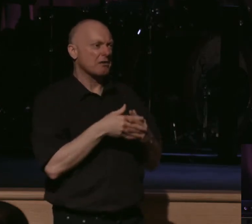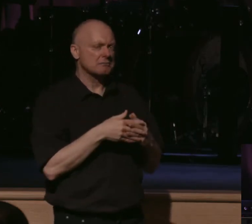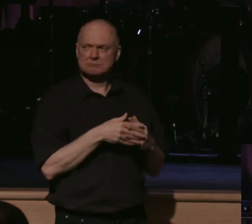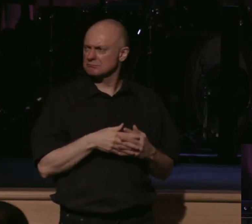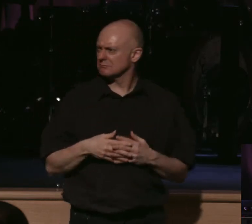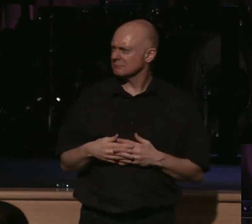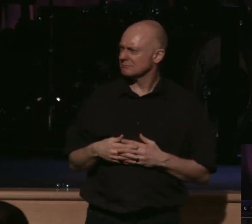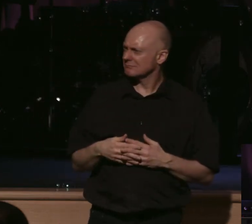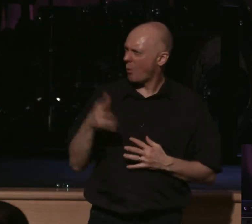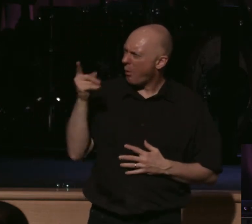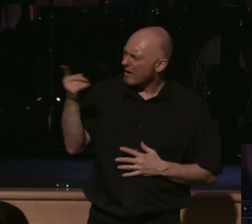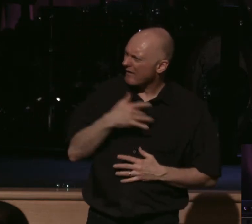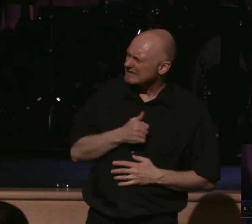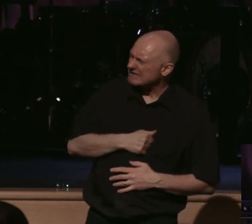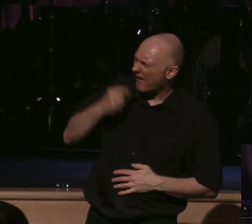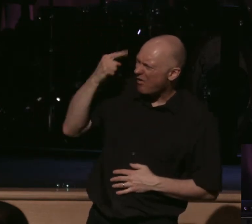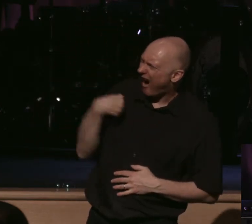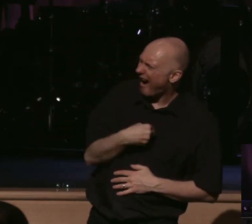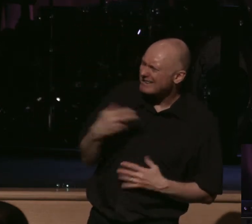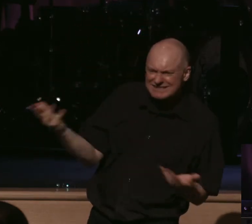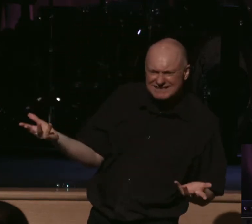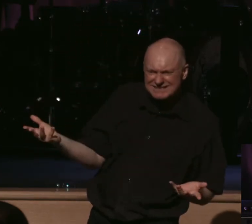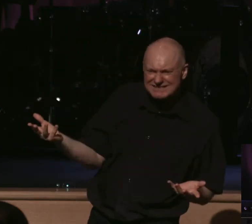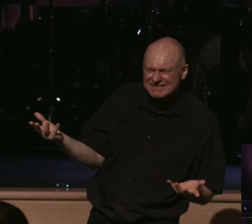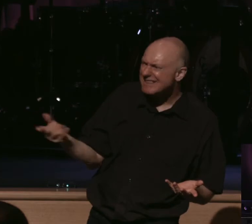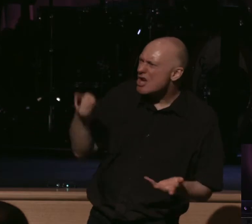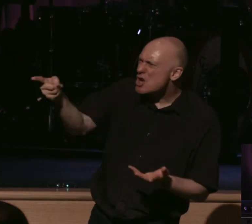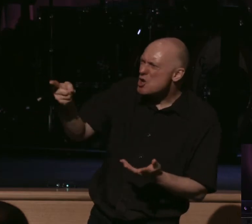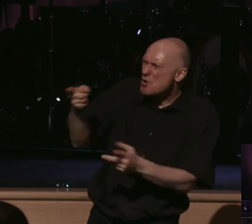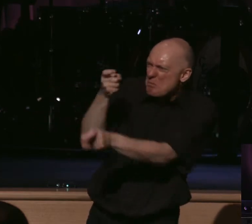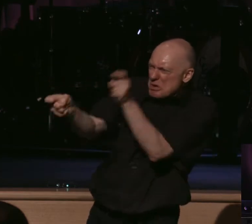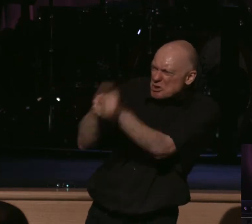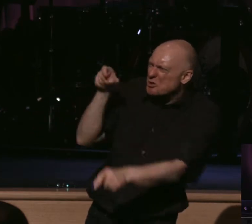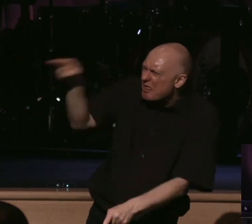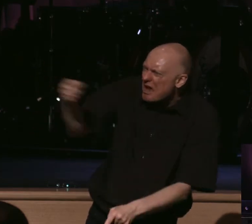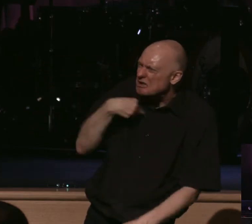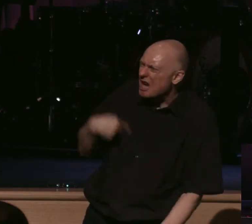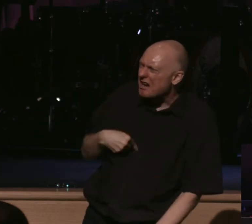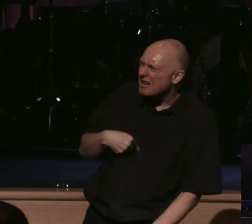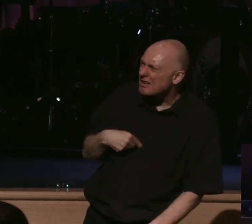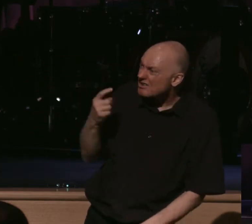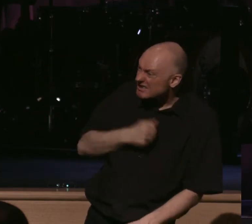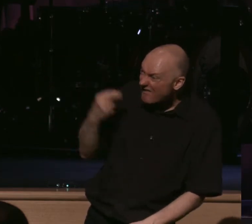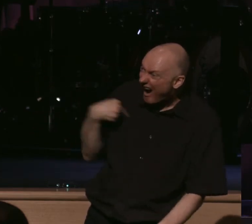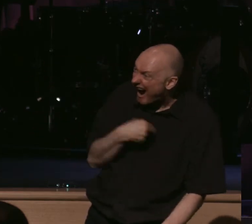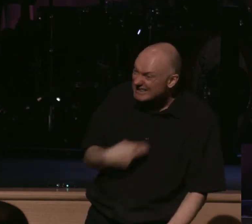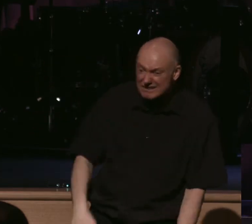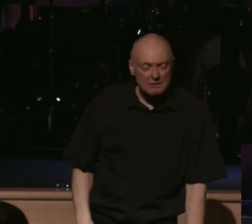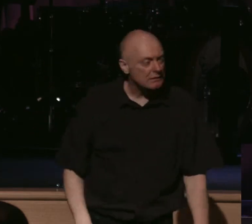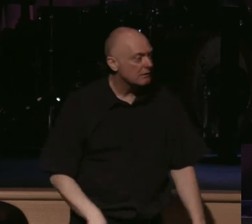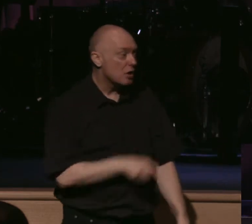Why, pastor from China under severe, how could you, he says, I feel sorry for you because you're not persecuted.